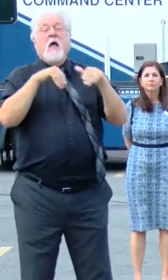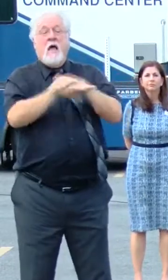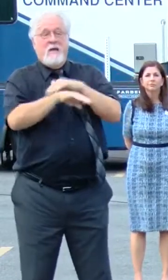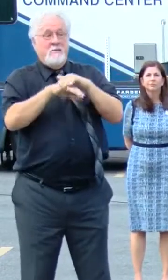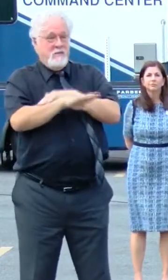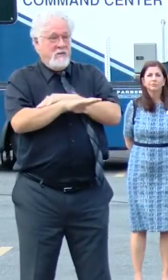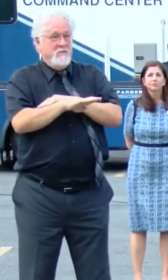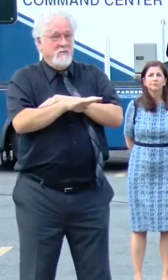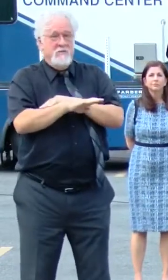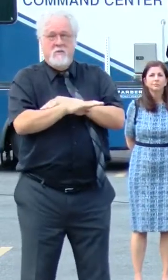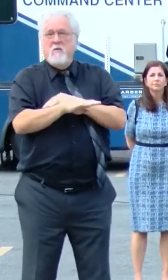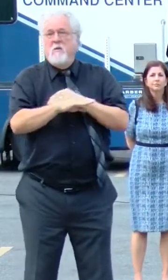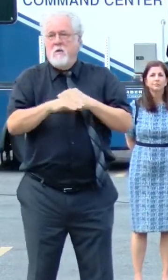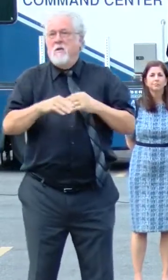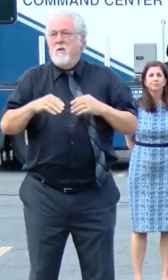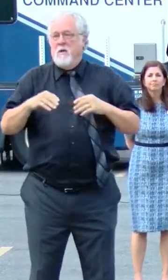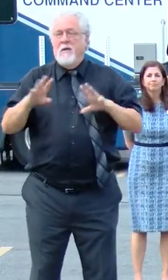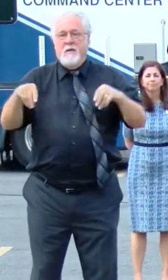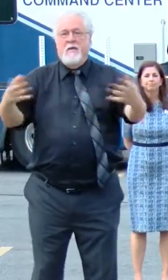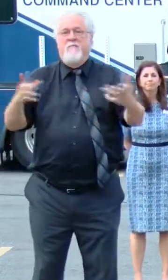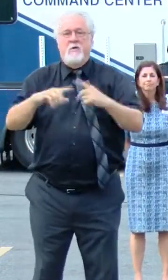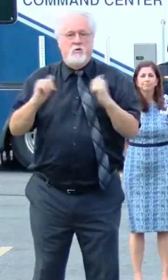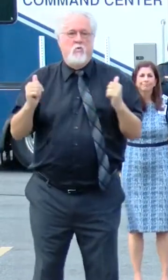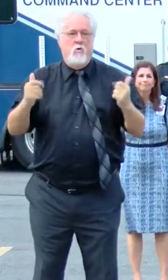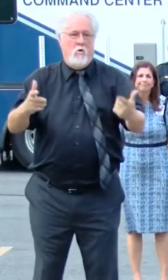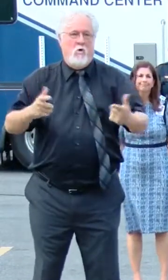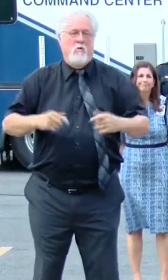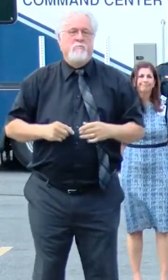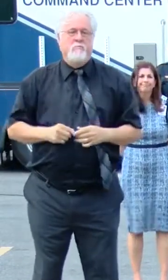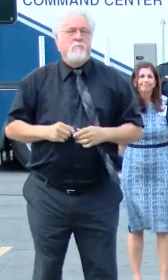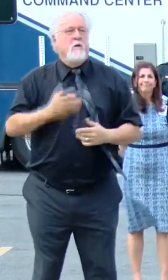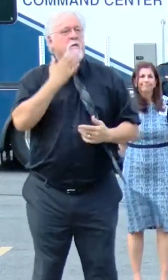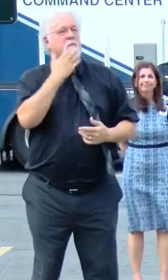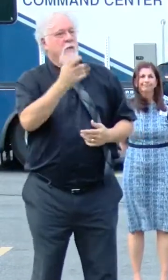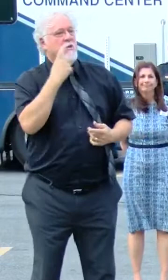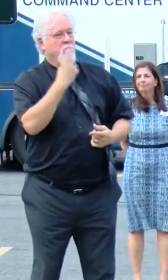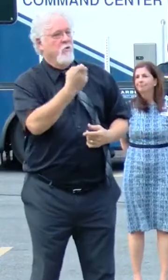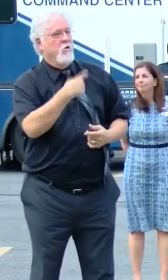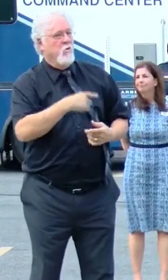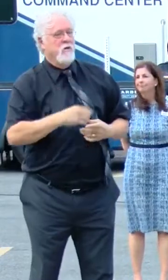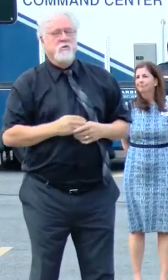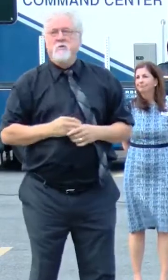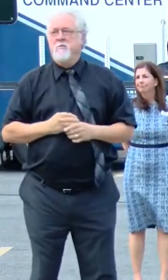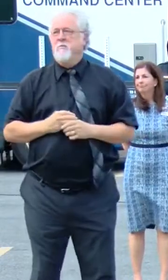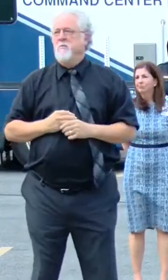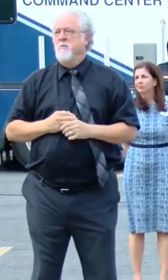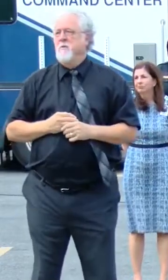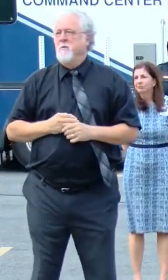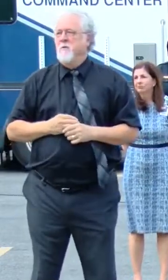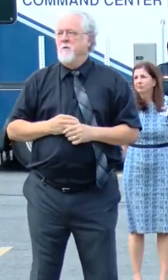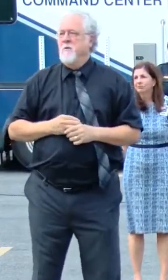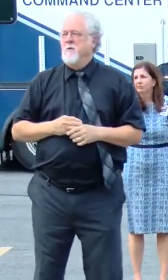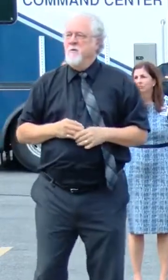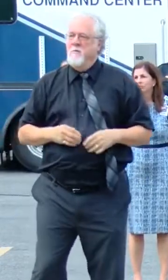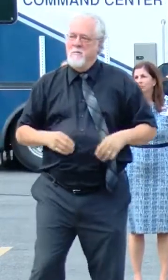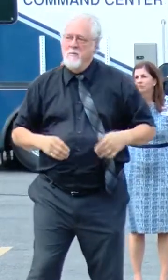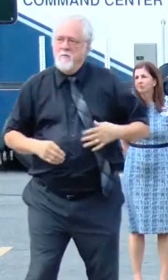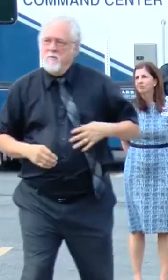is afforded to everyone. Thank you for your question. Yes.